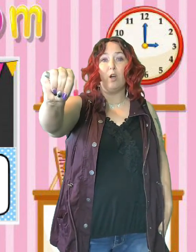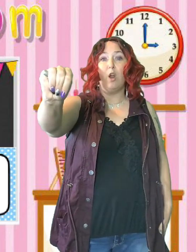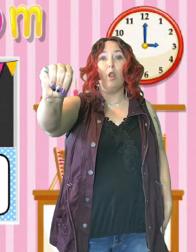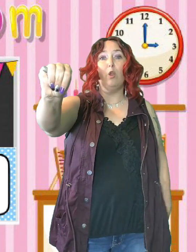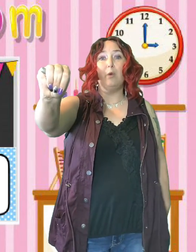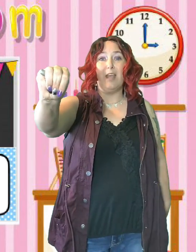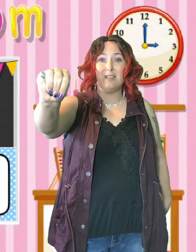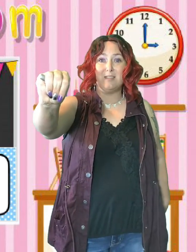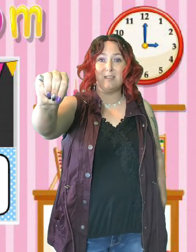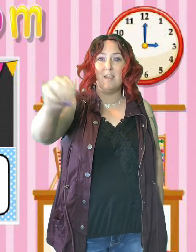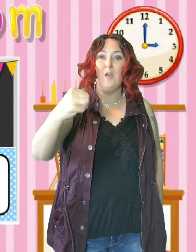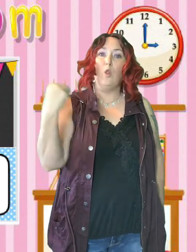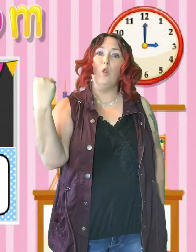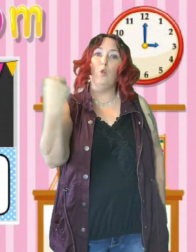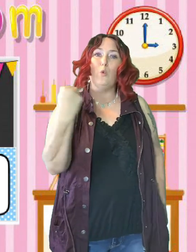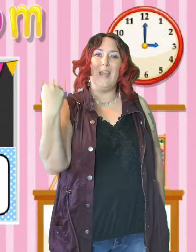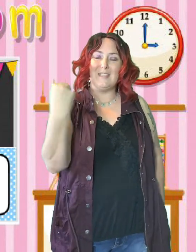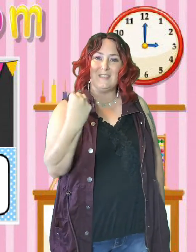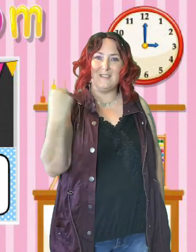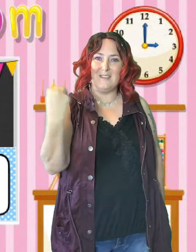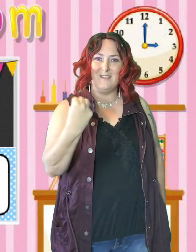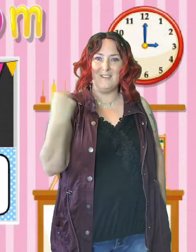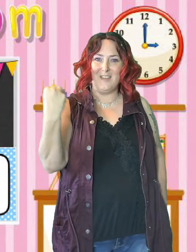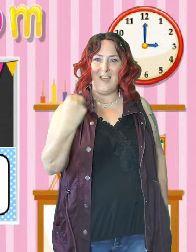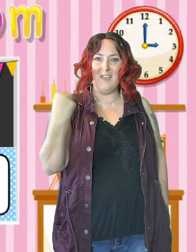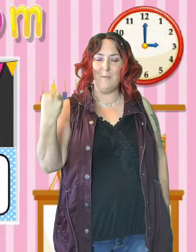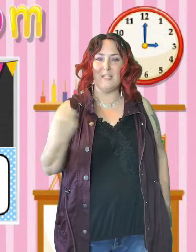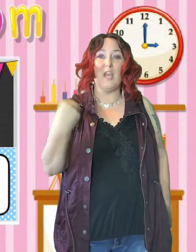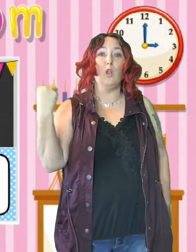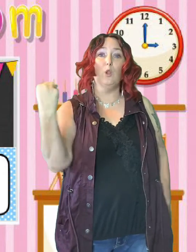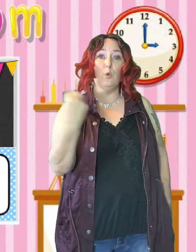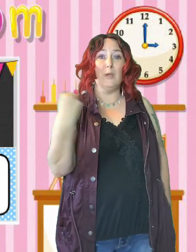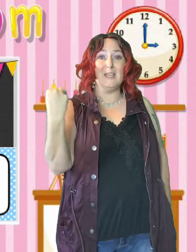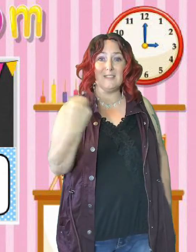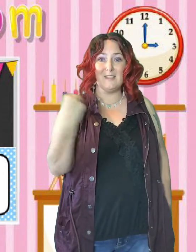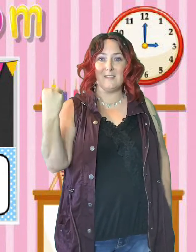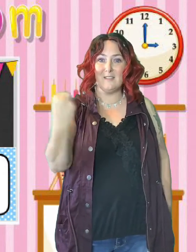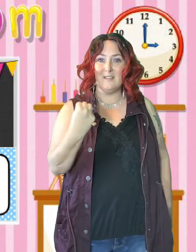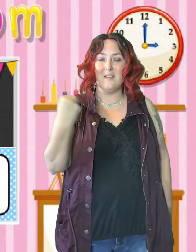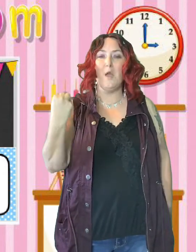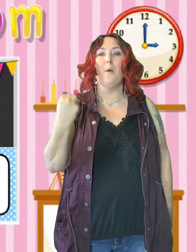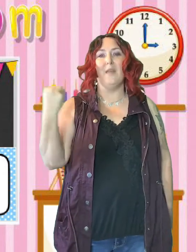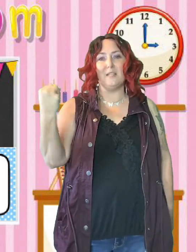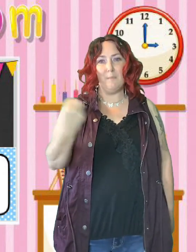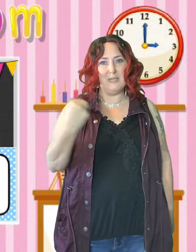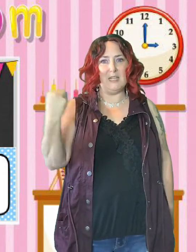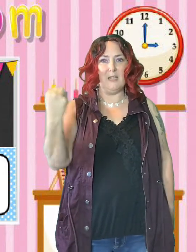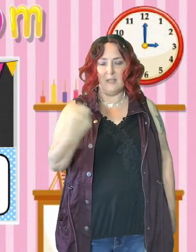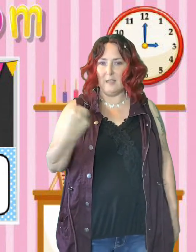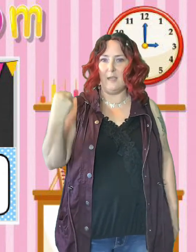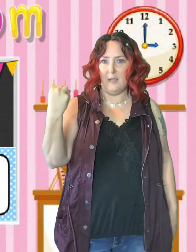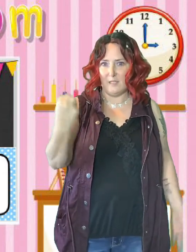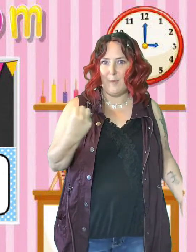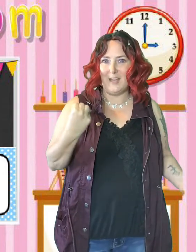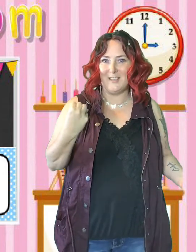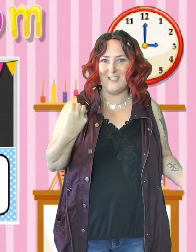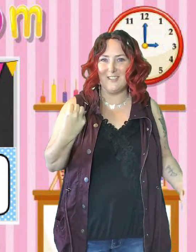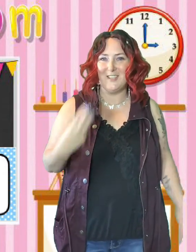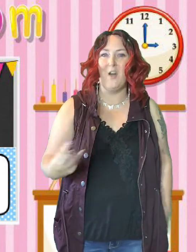lunes. Lunes. Okay? Everybody say lunes. That's Monday and in Spanish. So